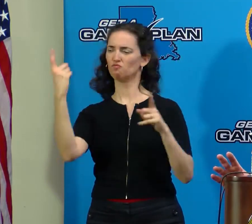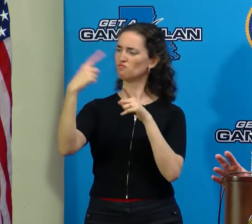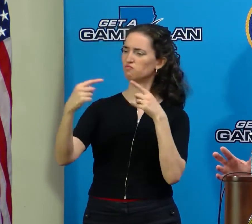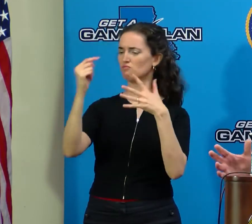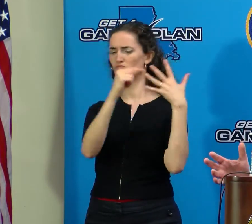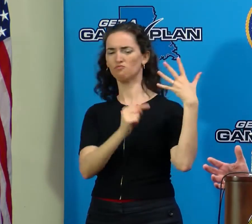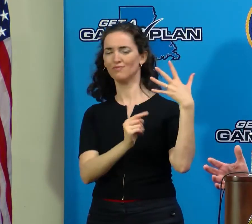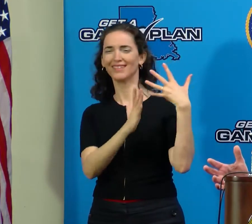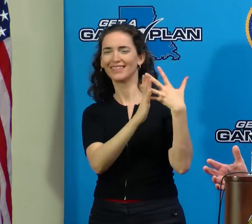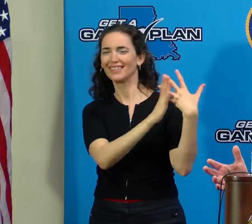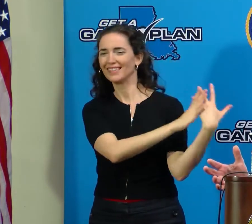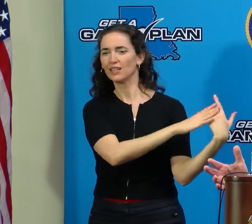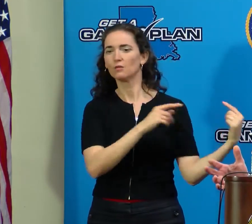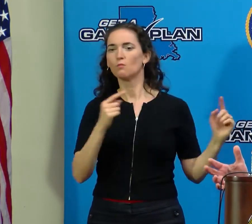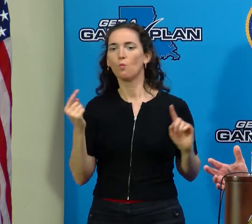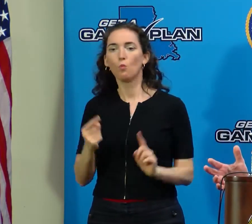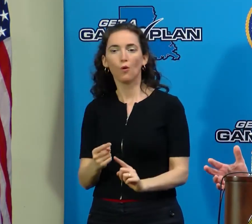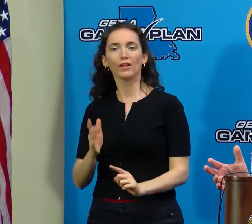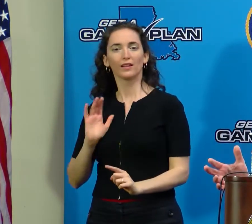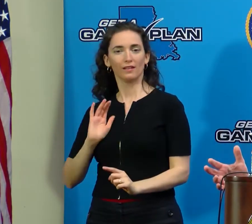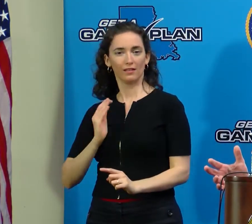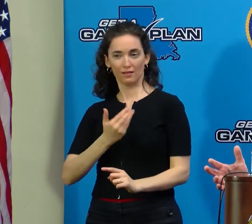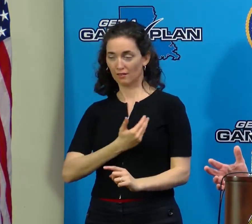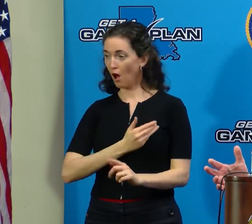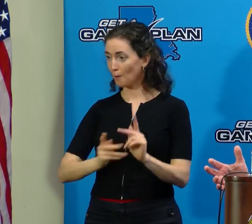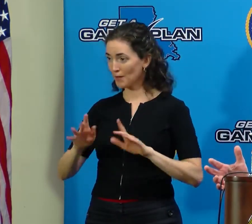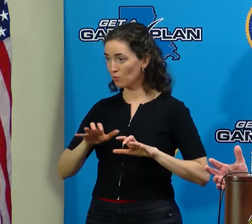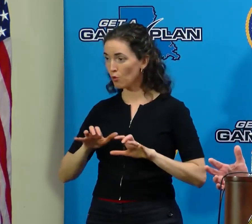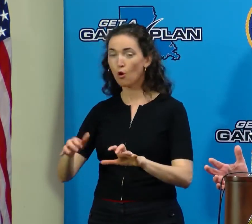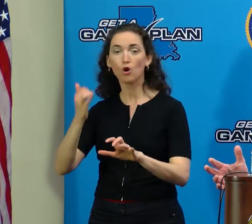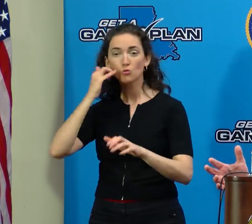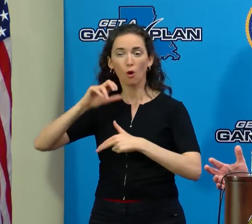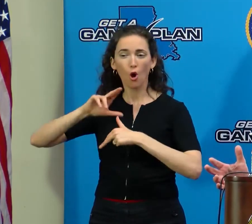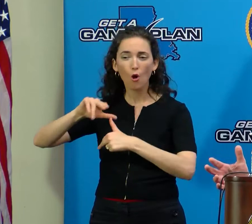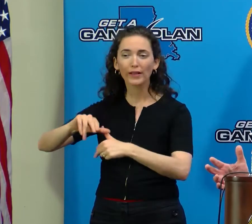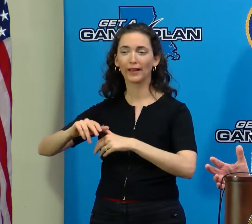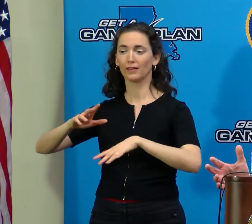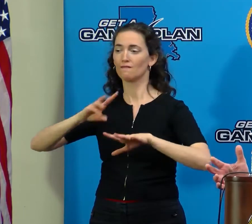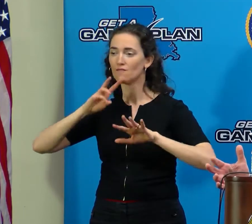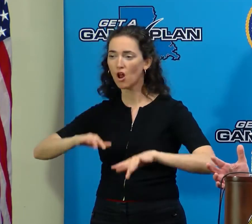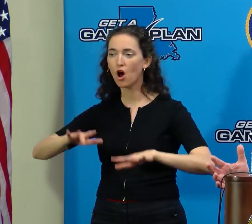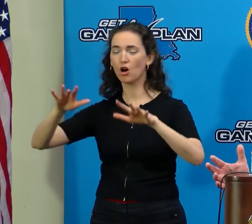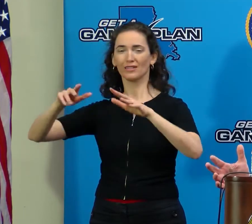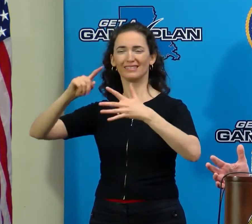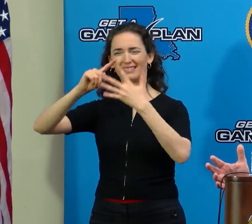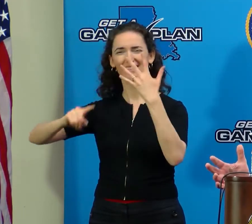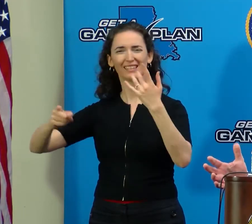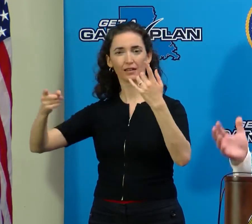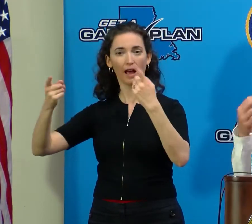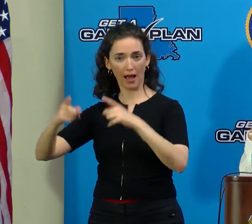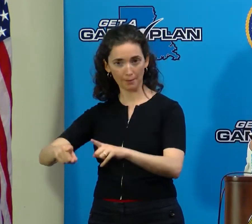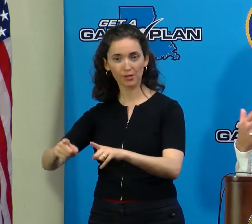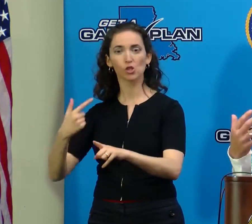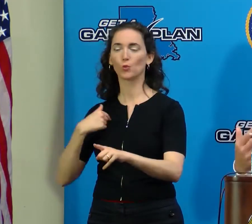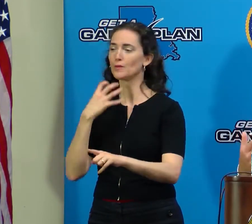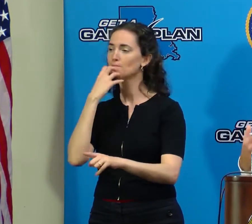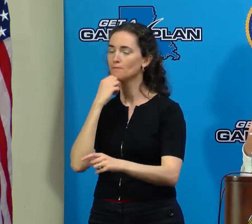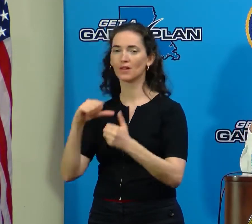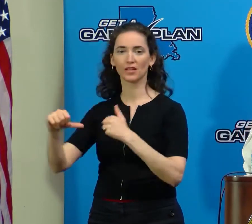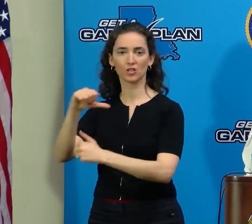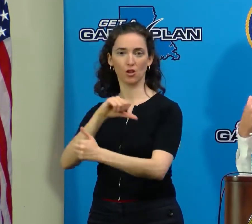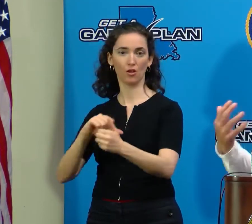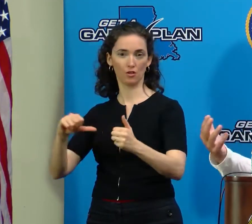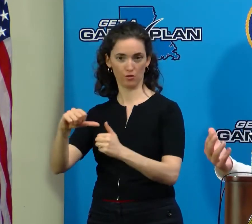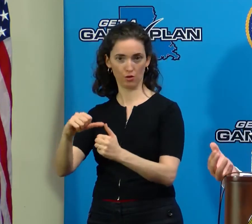things, when it comes to natural disasters, we do see one another as brothers and sisters. For me, as a Catholic